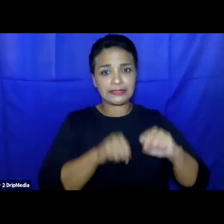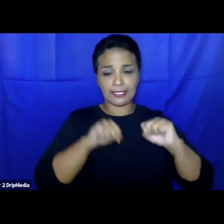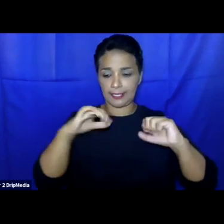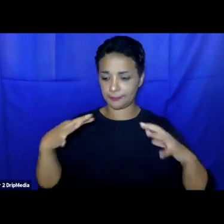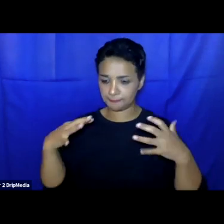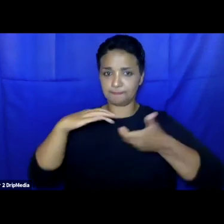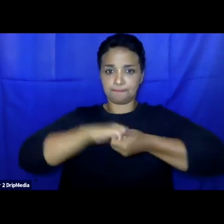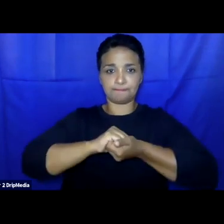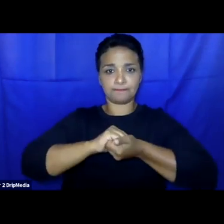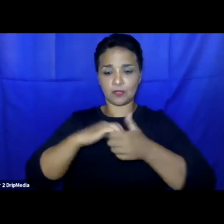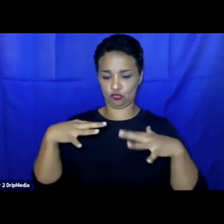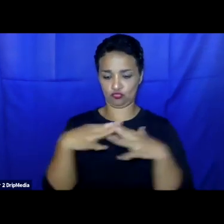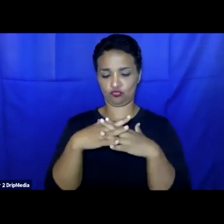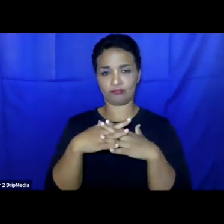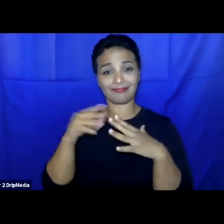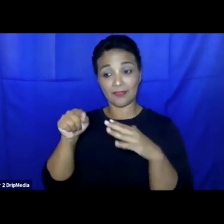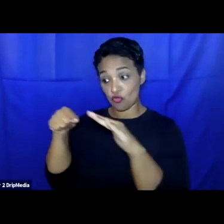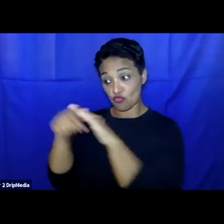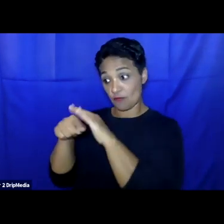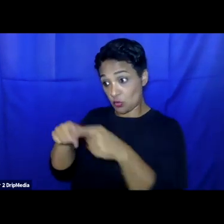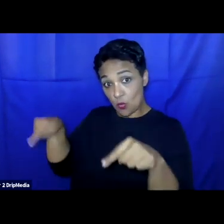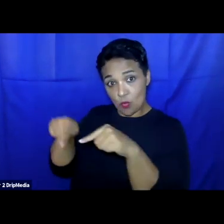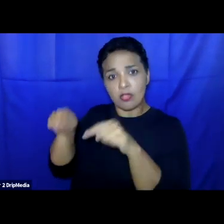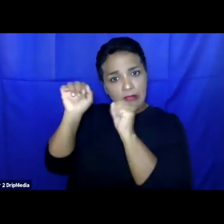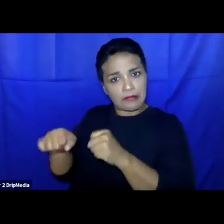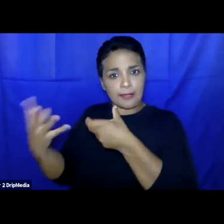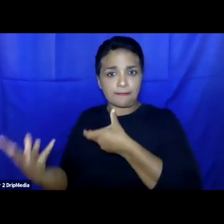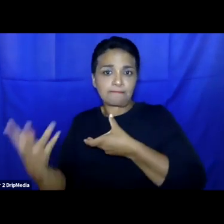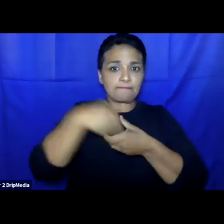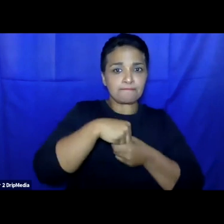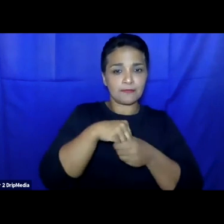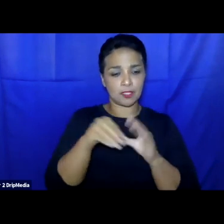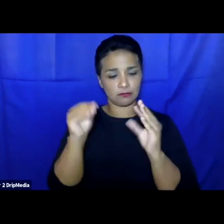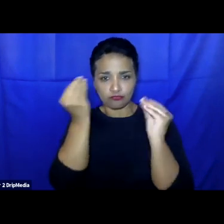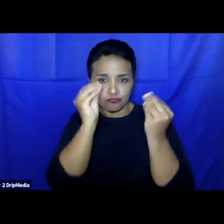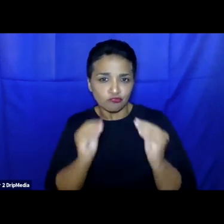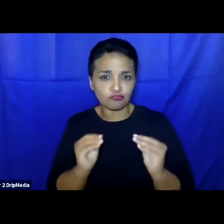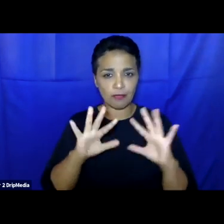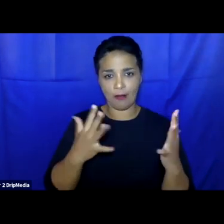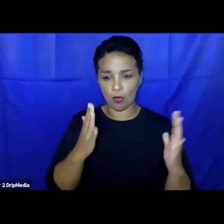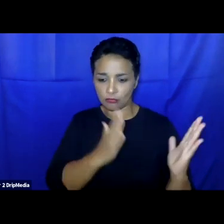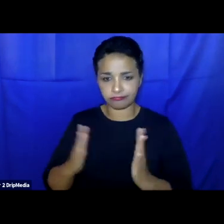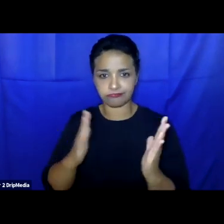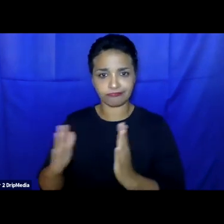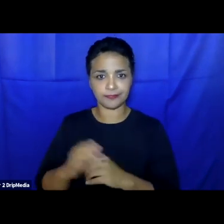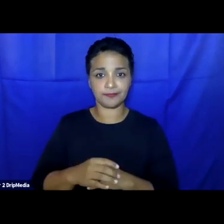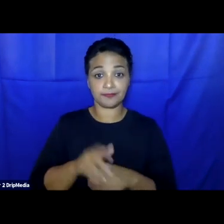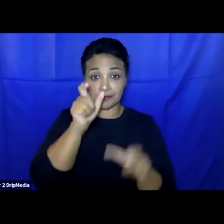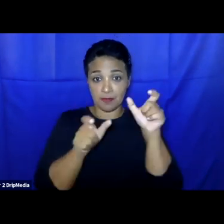include refugee voices and agency in the design of relevant initiatives. We have a panel of experts which includes distinguished